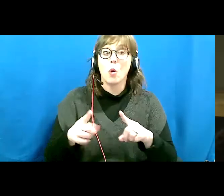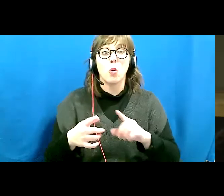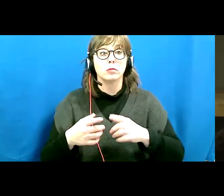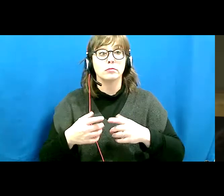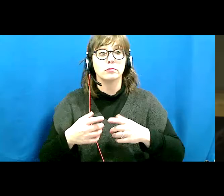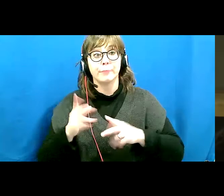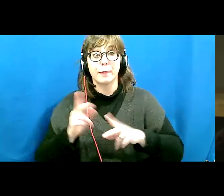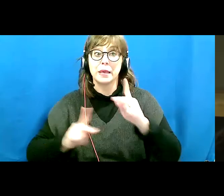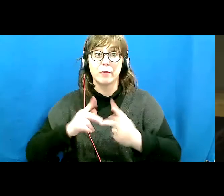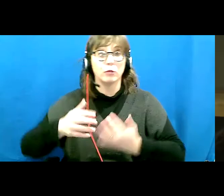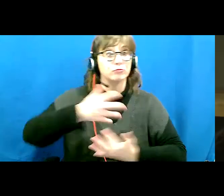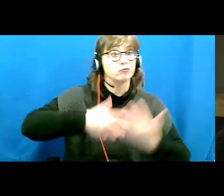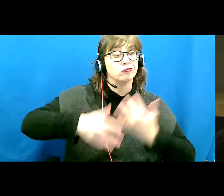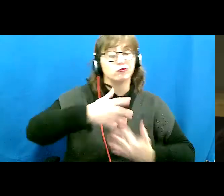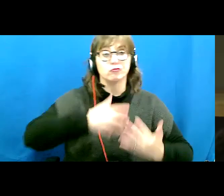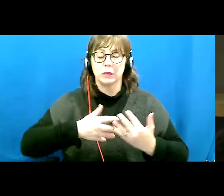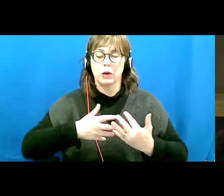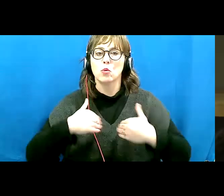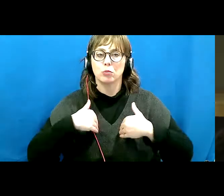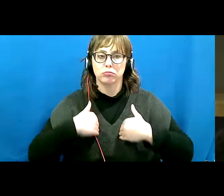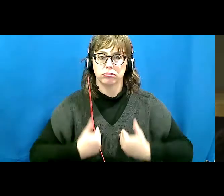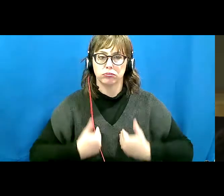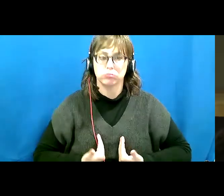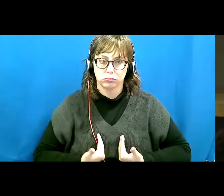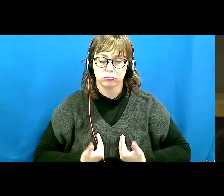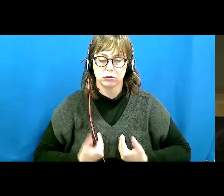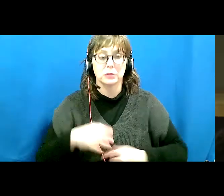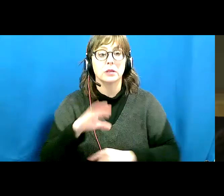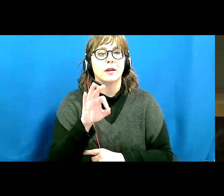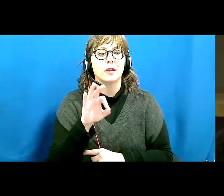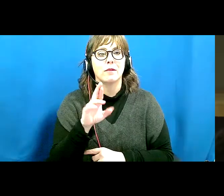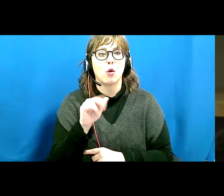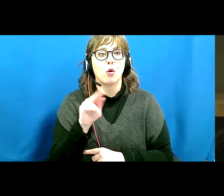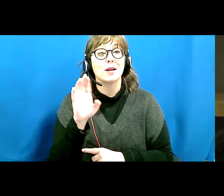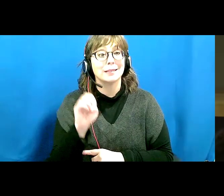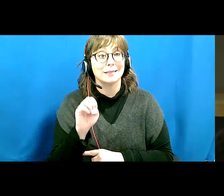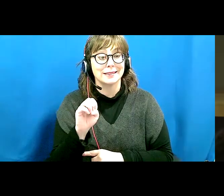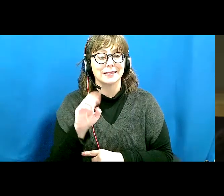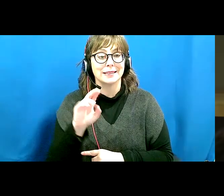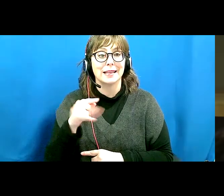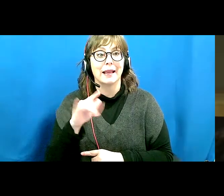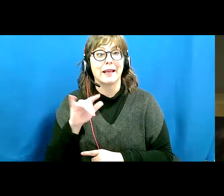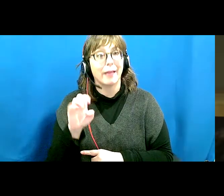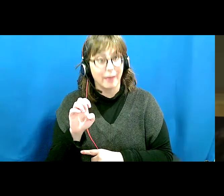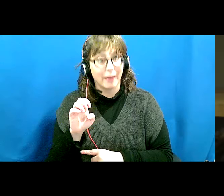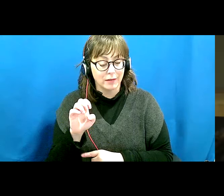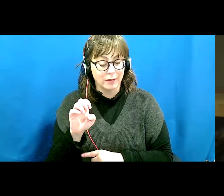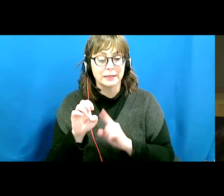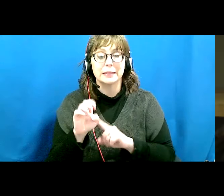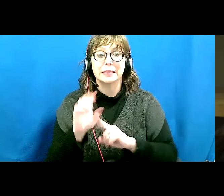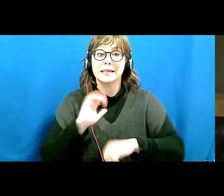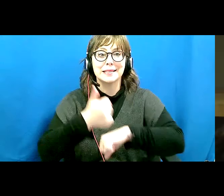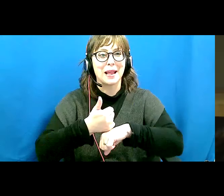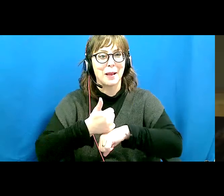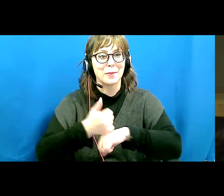was very fatiguing as well. Now, Florence. Florence Nightingale founded the modern nursing